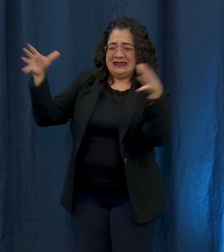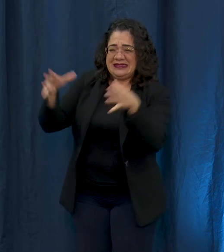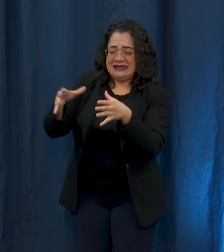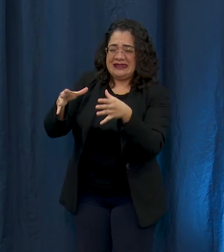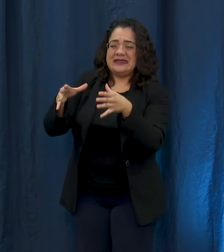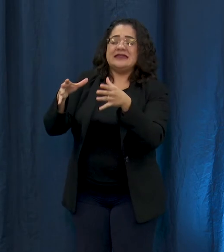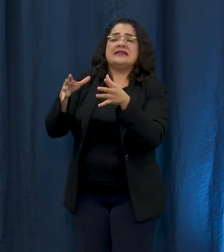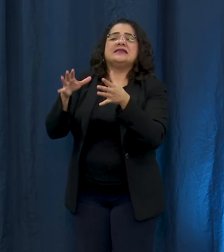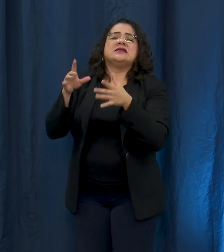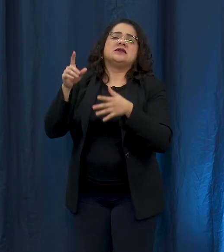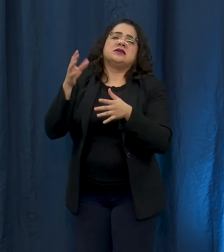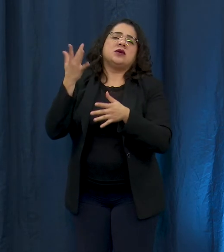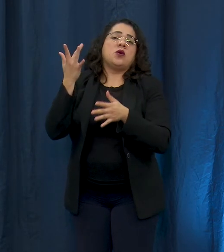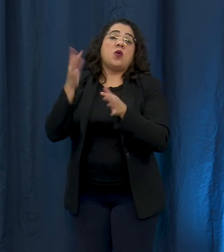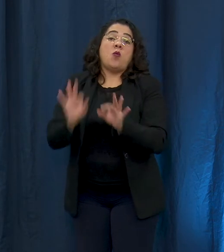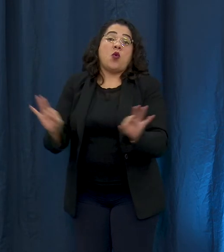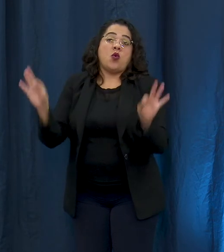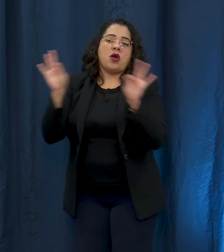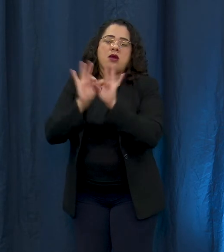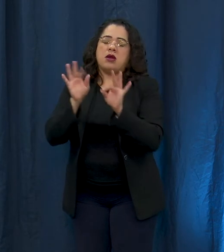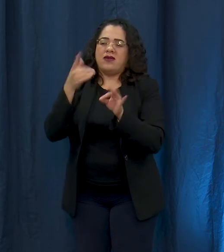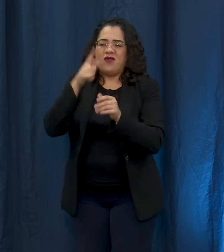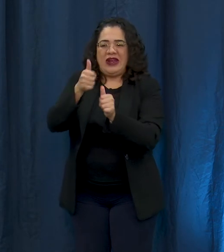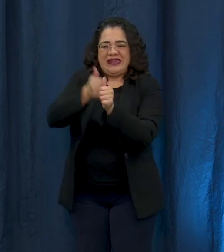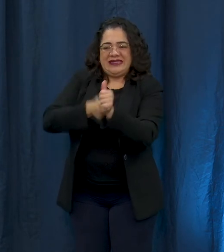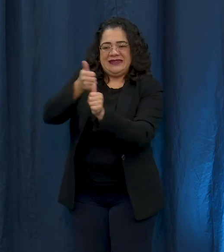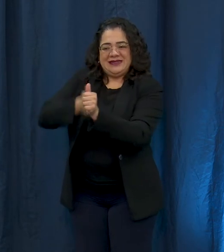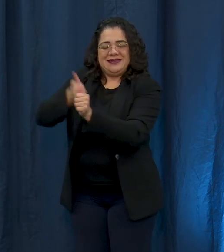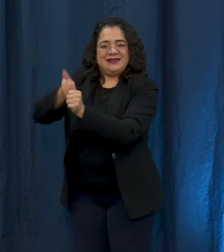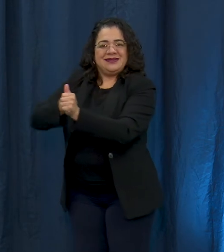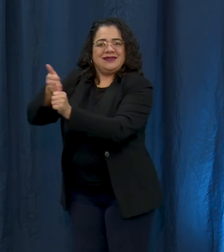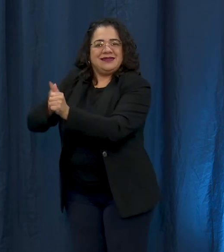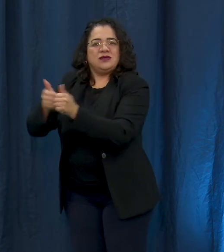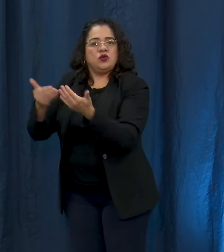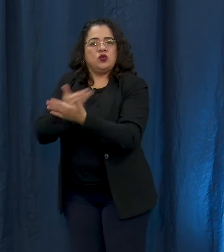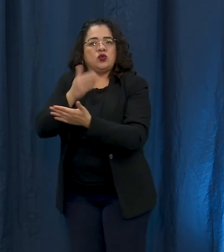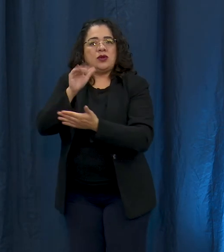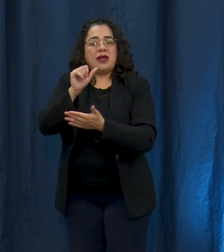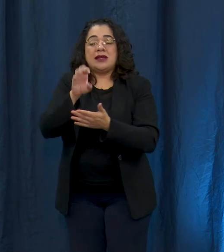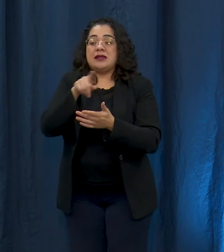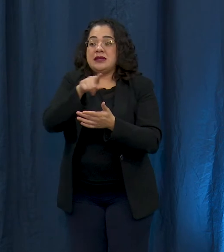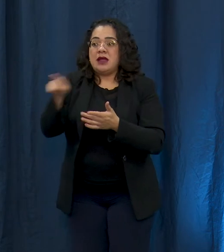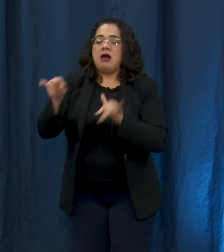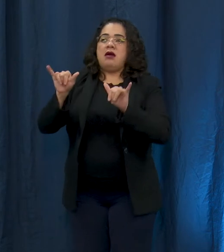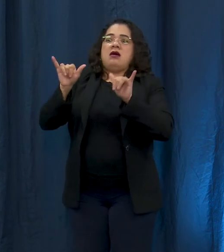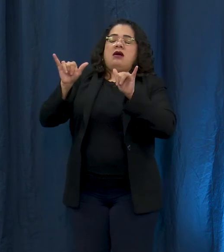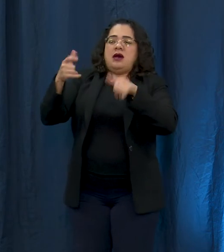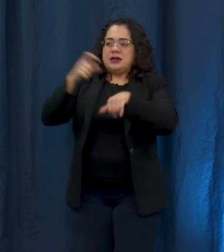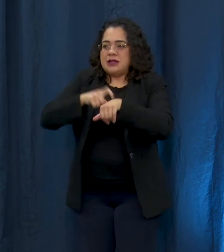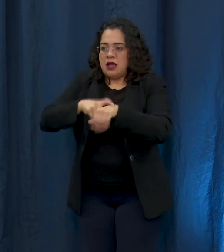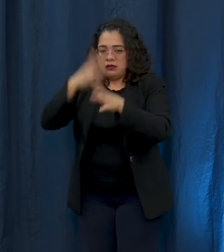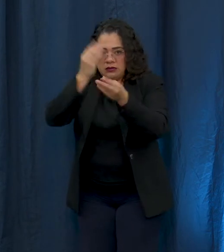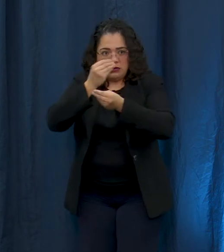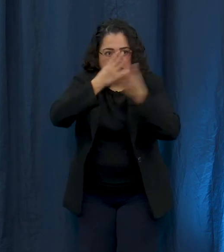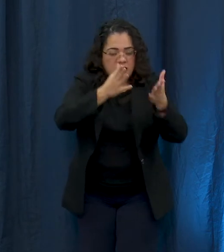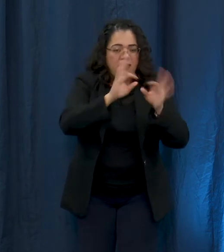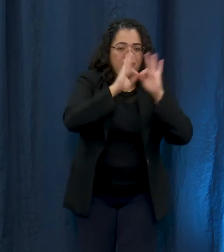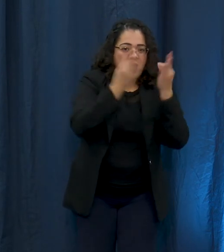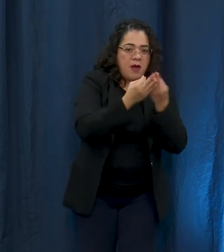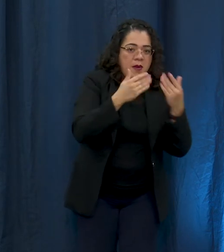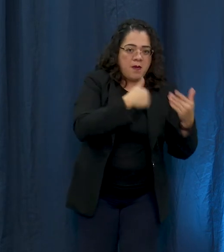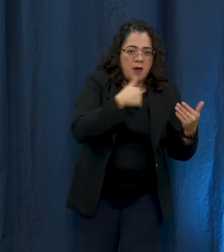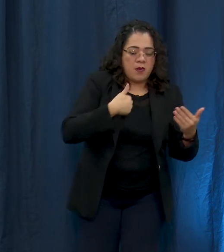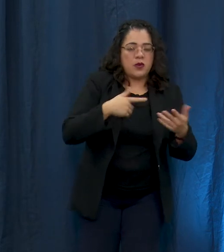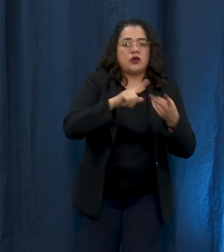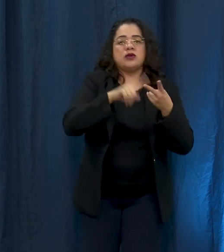by each new case and that they have enough time to inform family members, residents, and staff